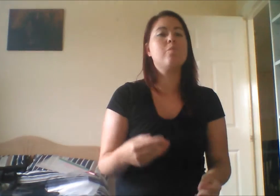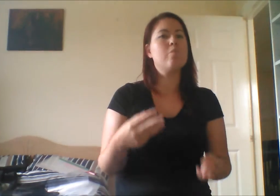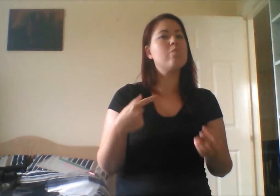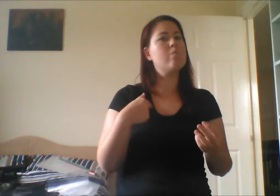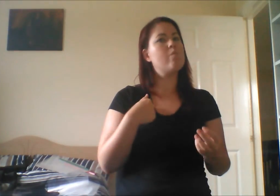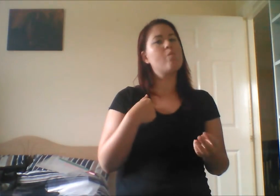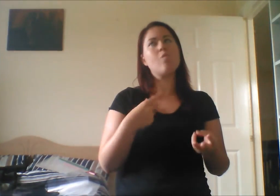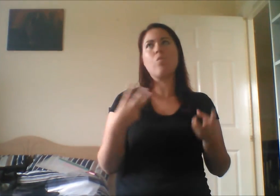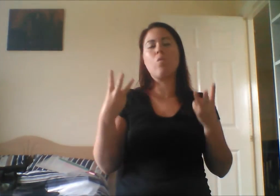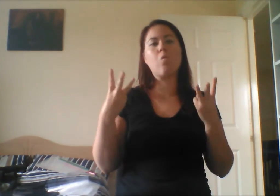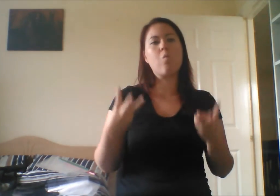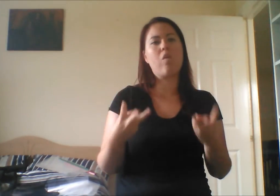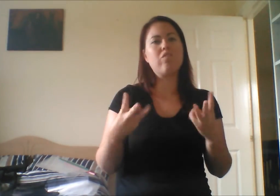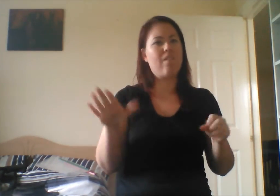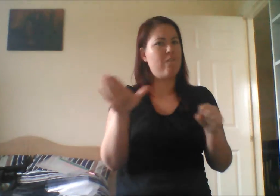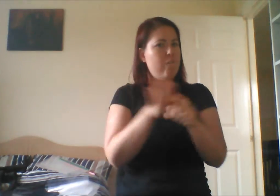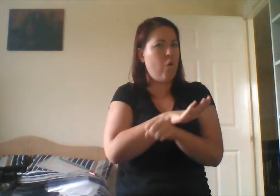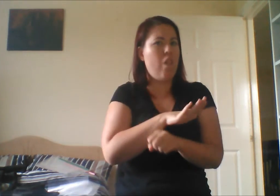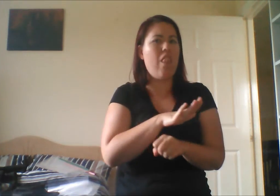To officially recognise the Irish Sign Language.